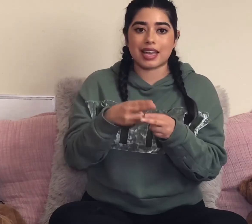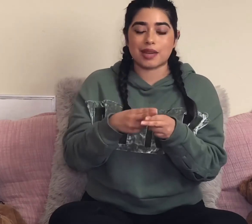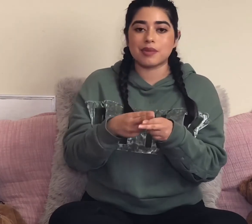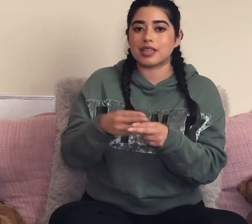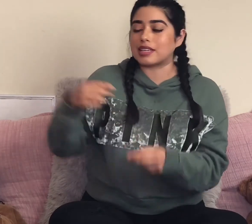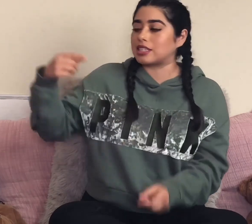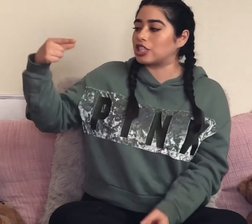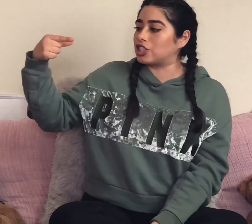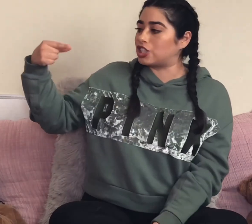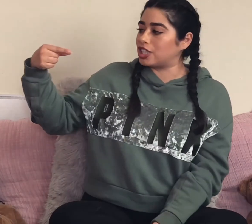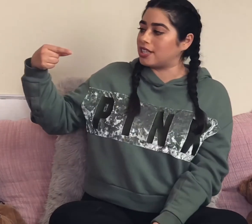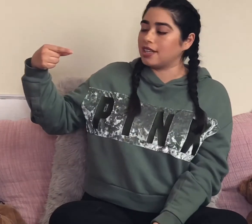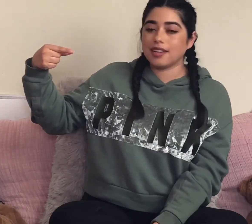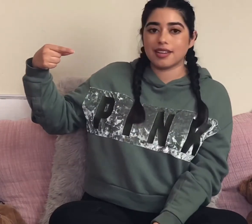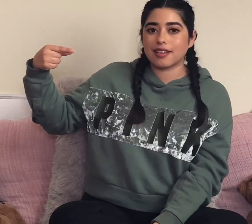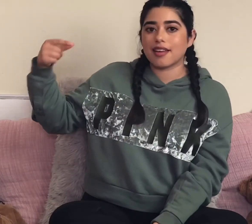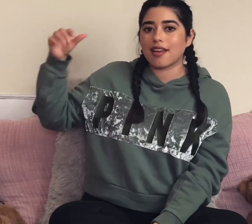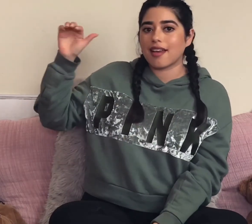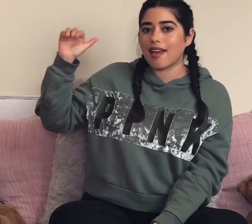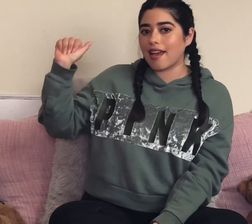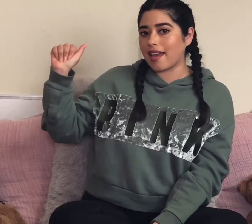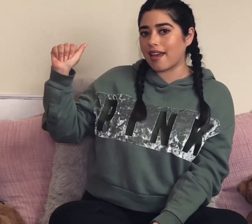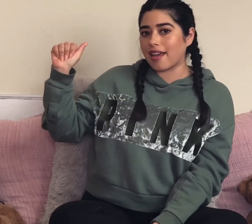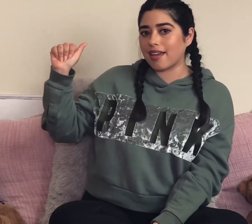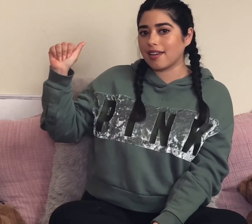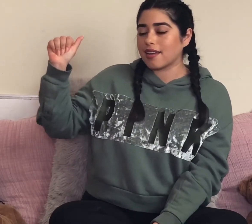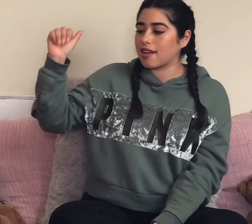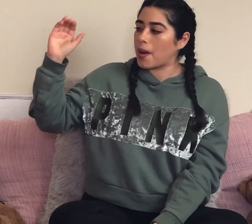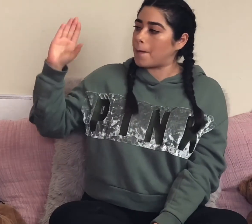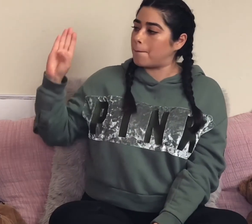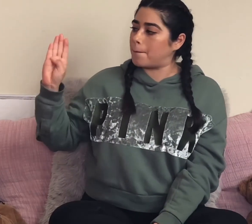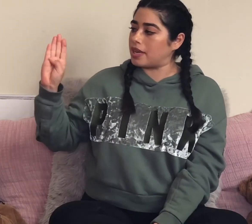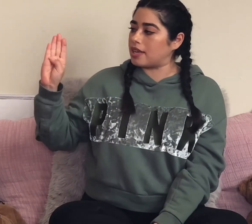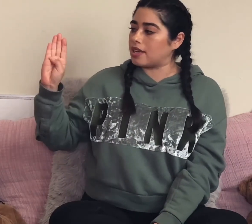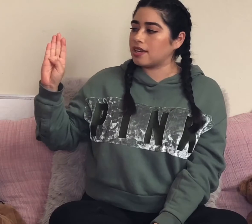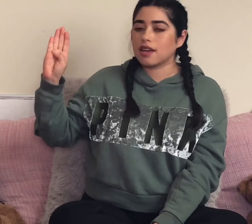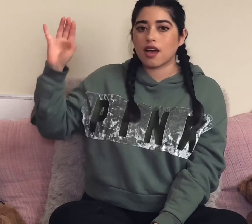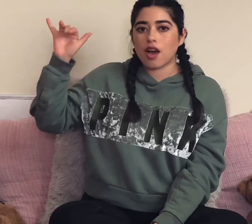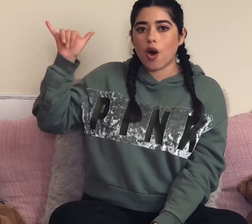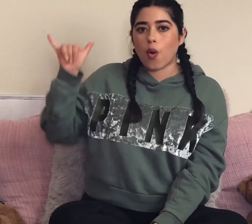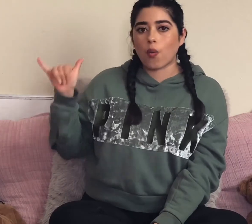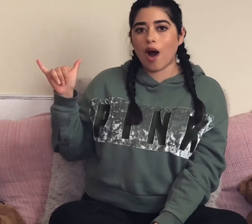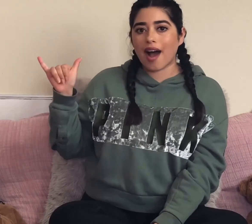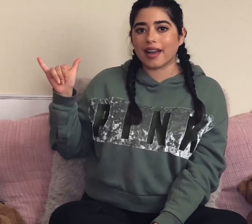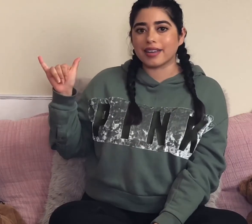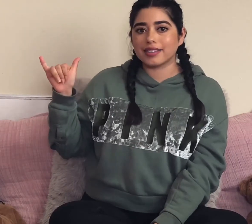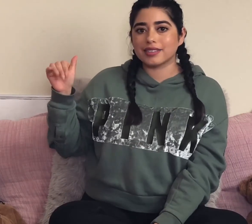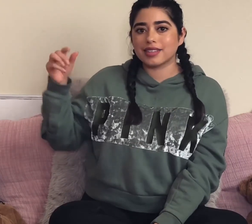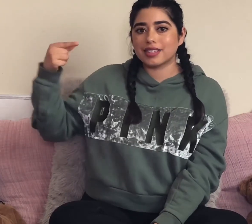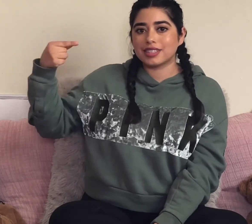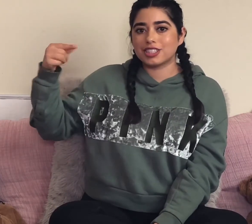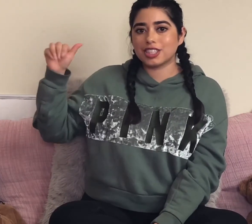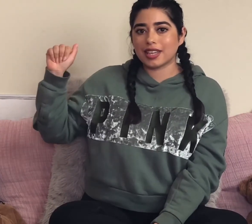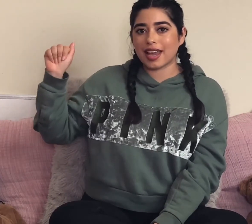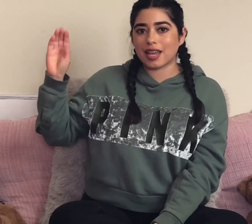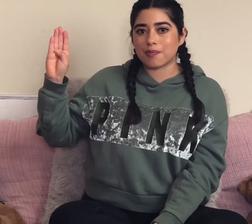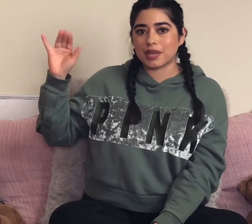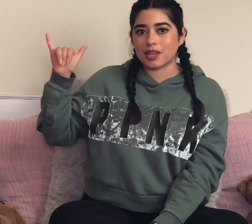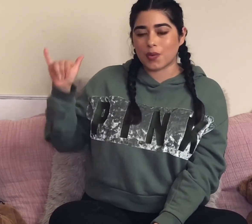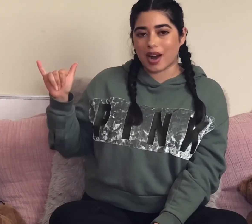is G A B Y G A B Y Y